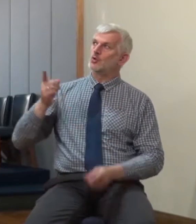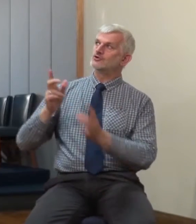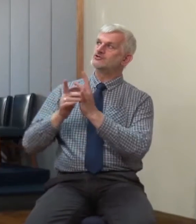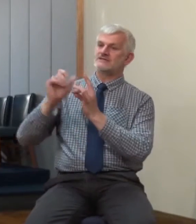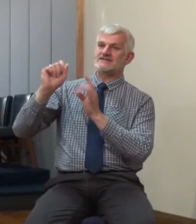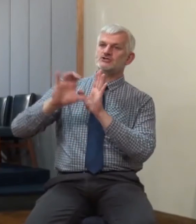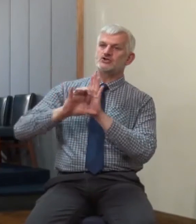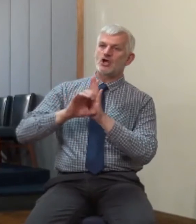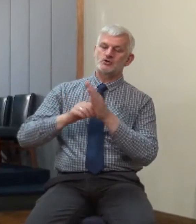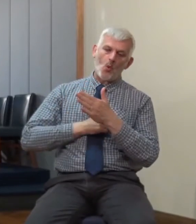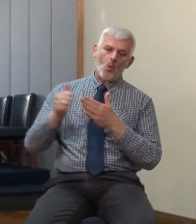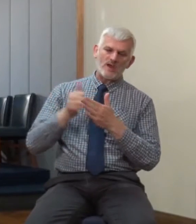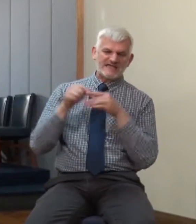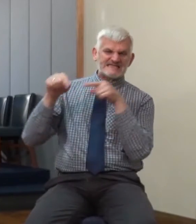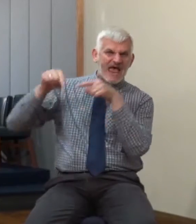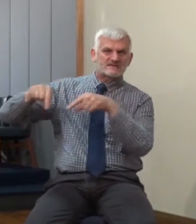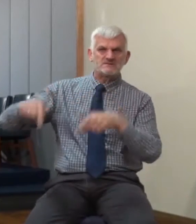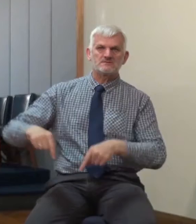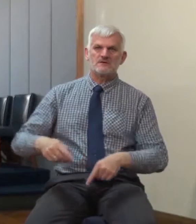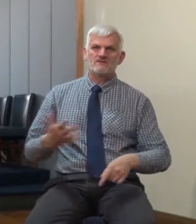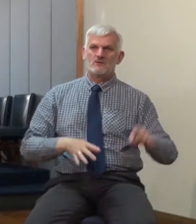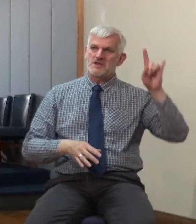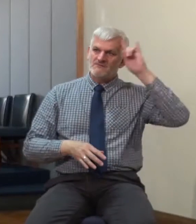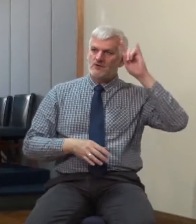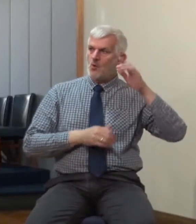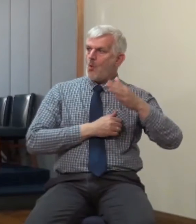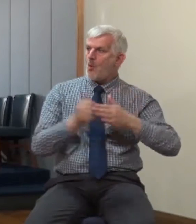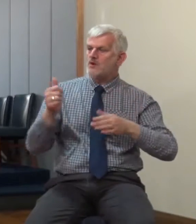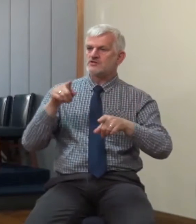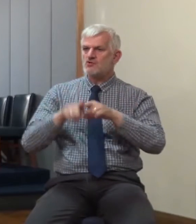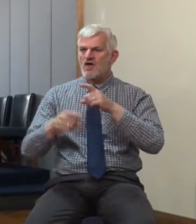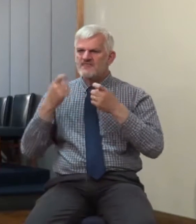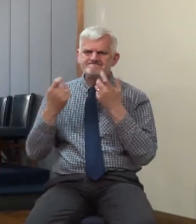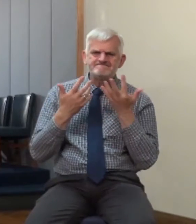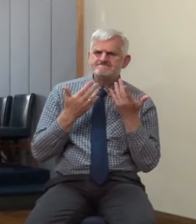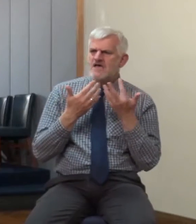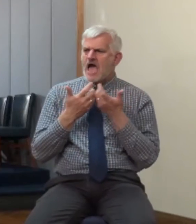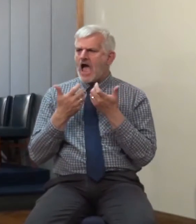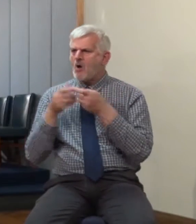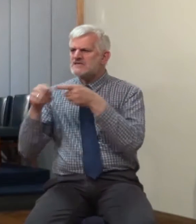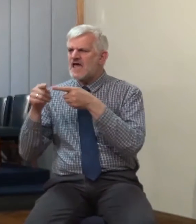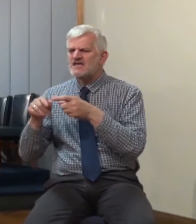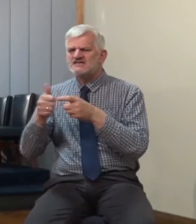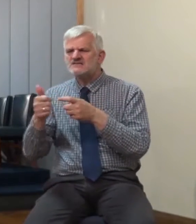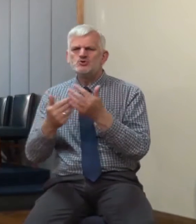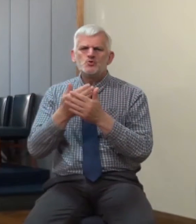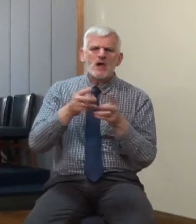attack. the enemy of souls is always trying to launch missiles in. But that's not a good illustration